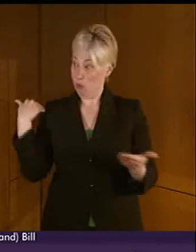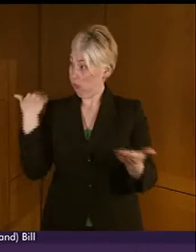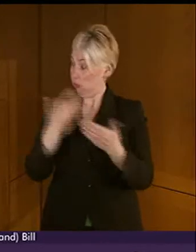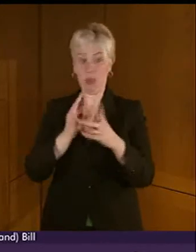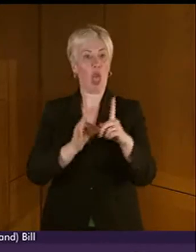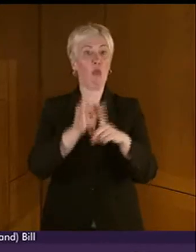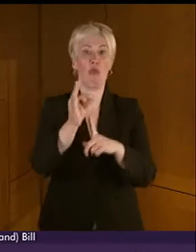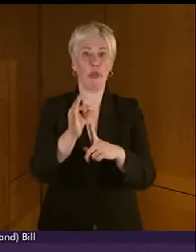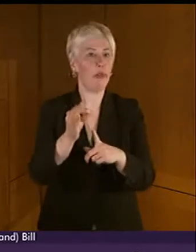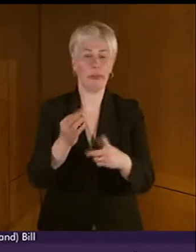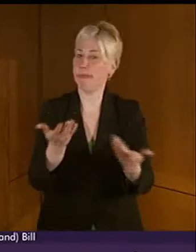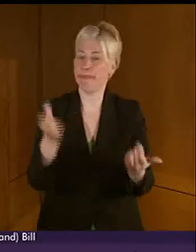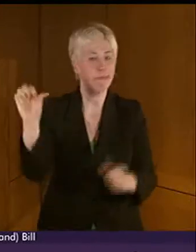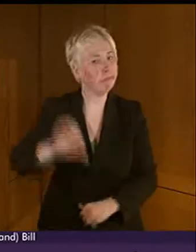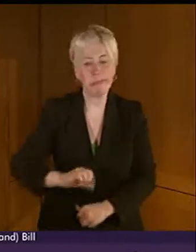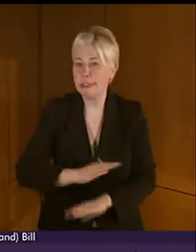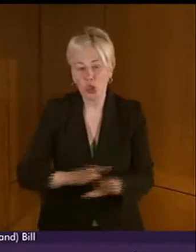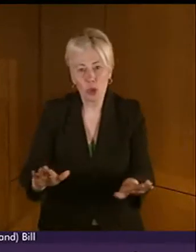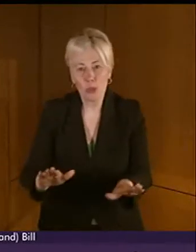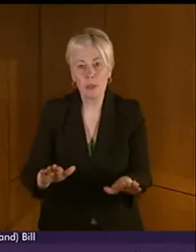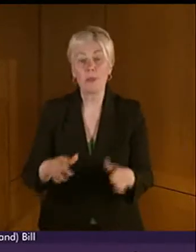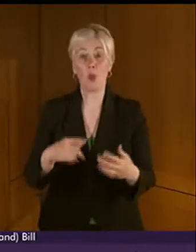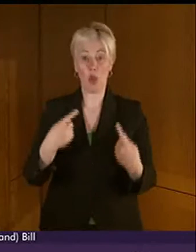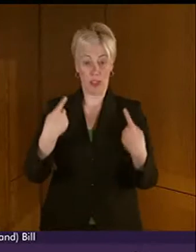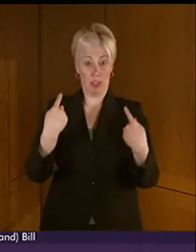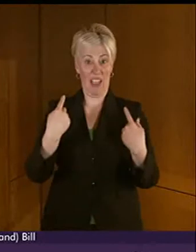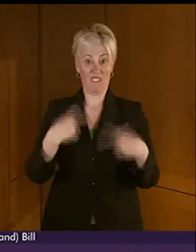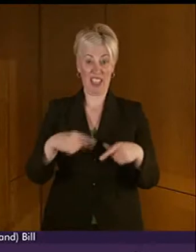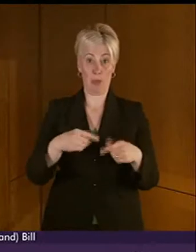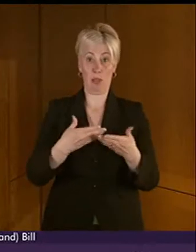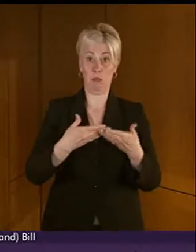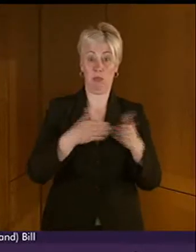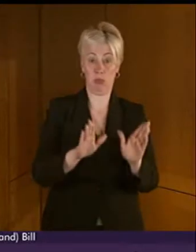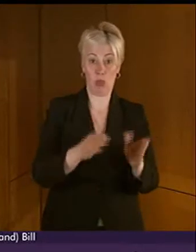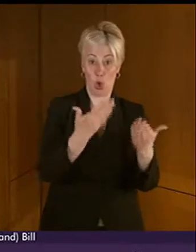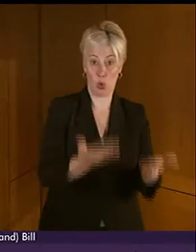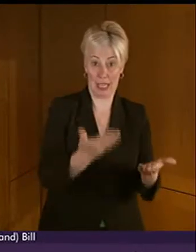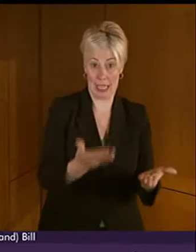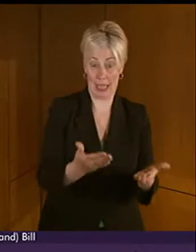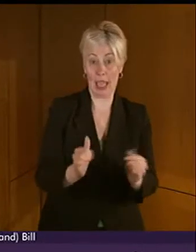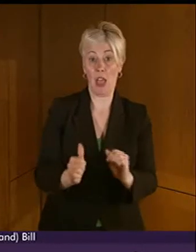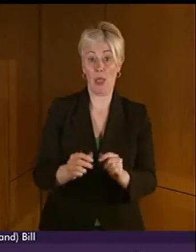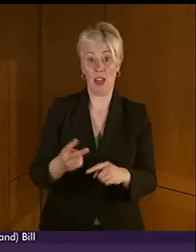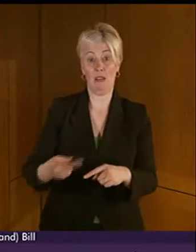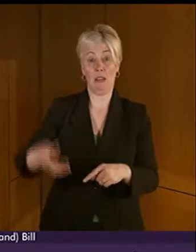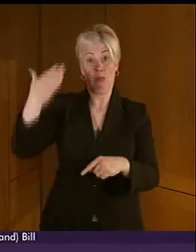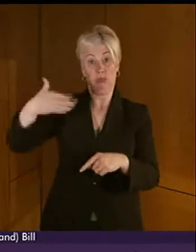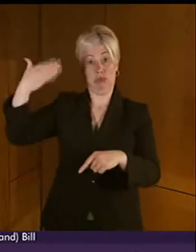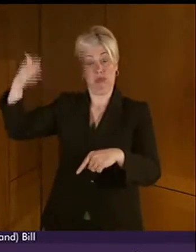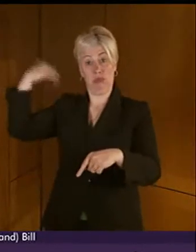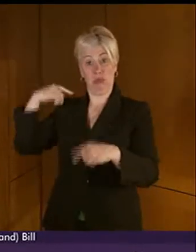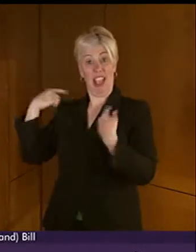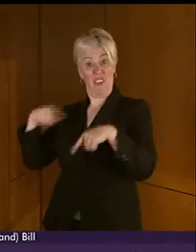It is the comparison between what is available today and what Mark Griffin saw two generations ago